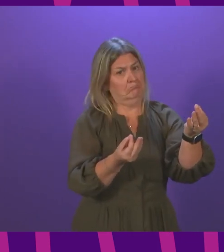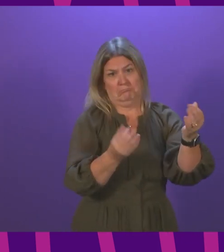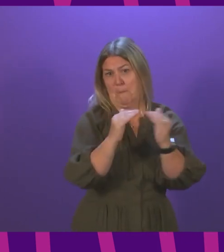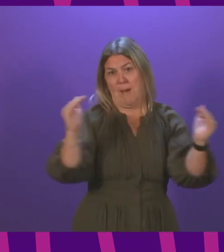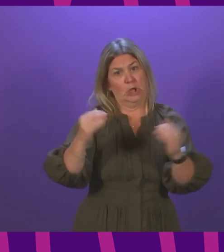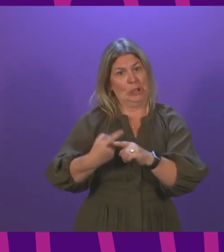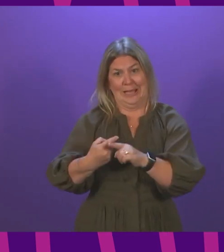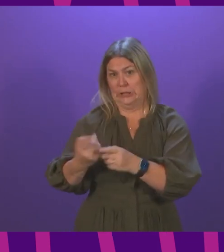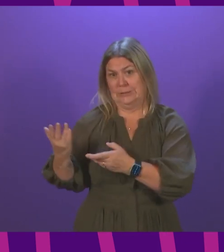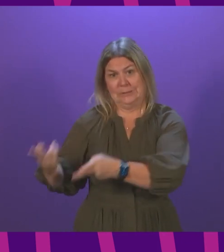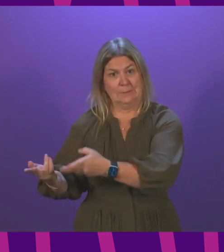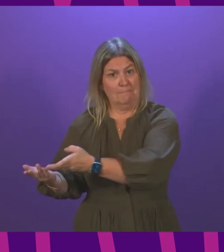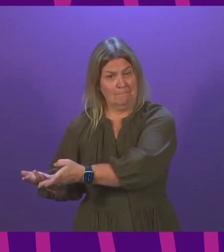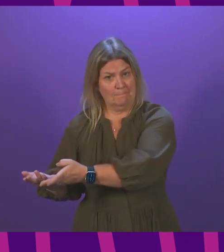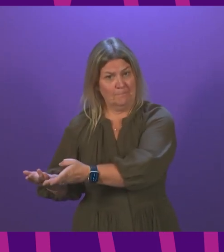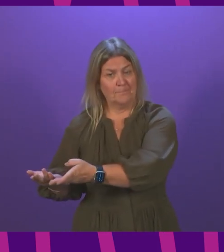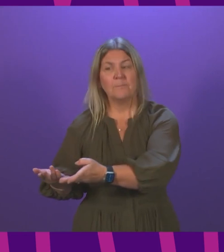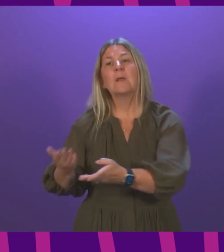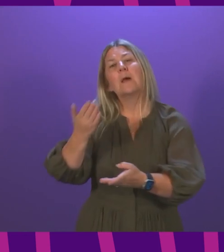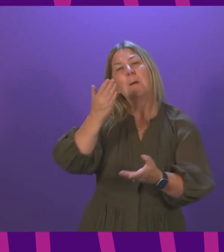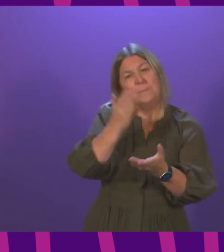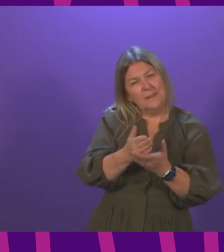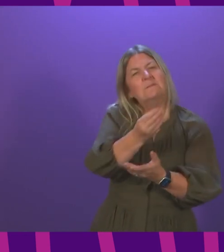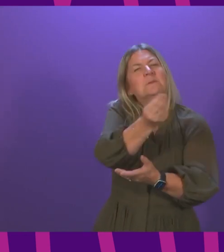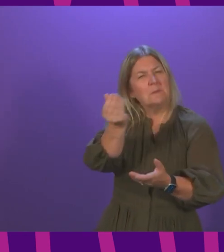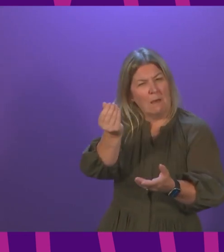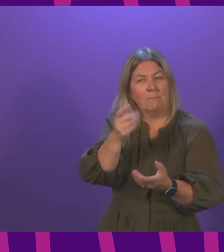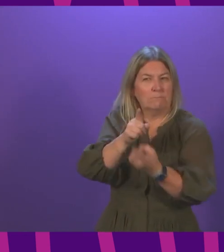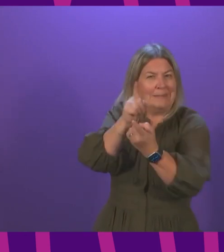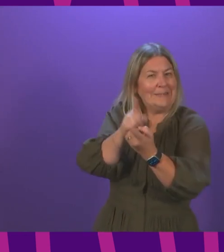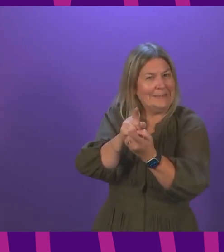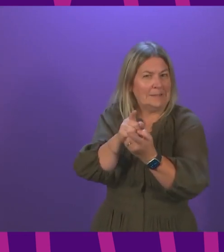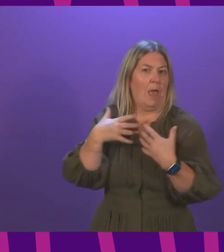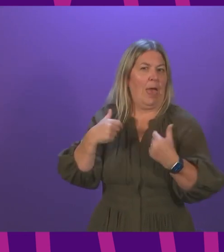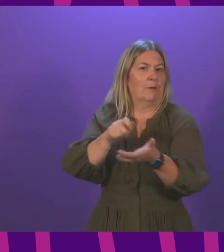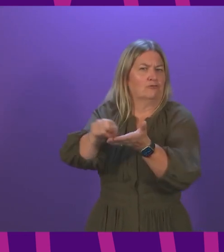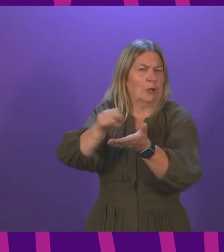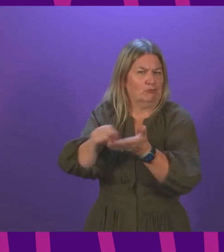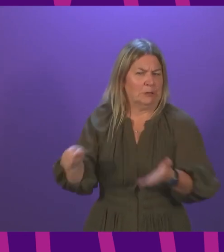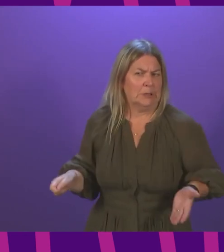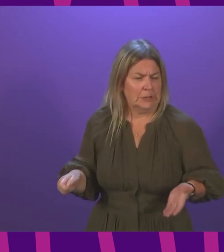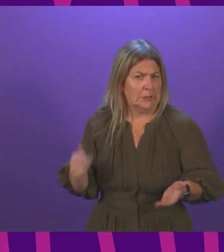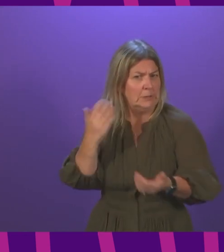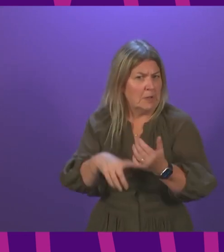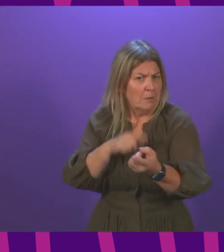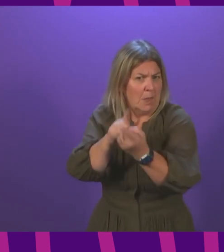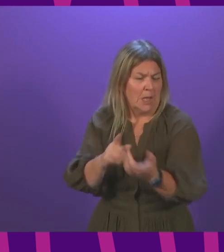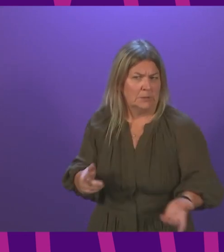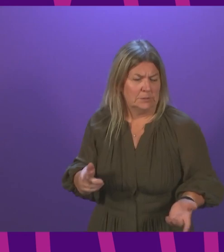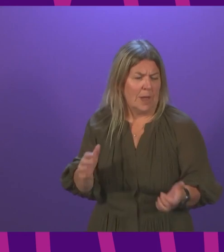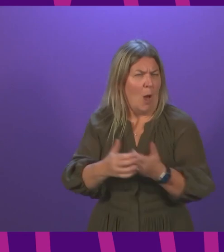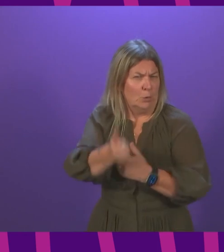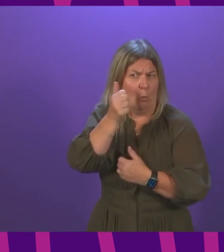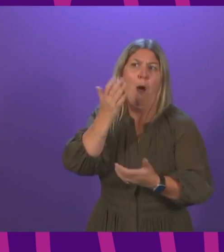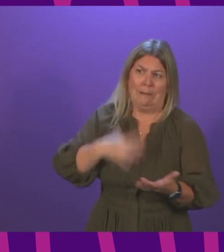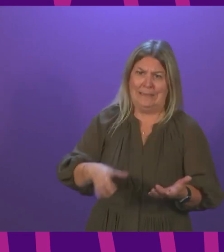Scotland have been trying to meet the health secretary, but he has refused them at every turn. If he hasn't met them, how can he possibly know what they need? So